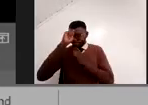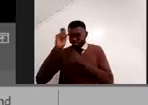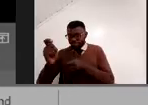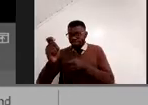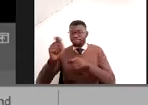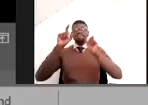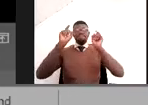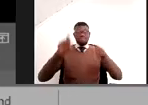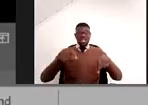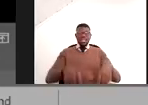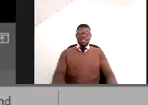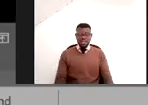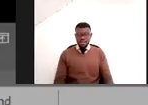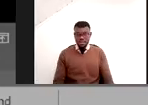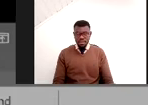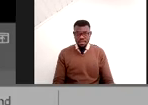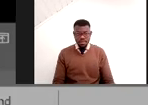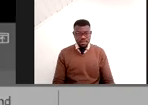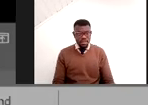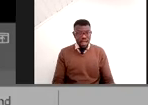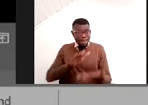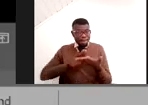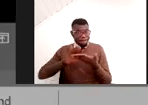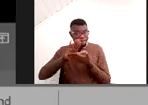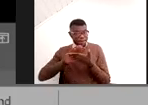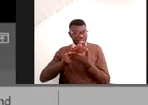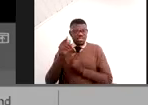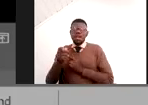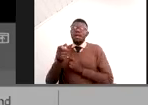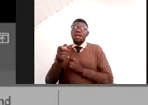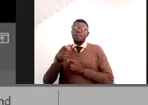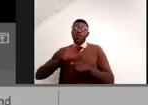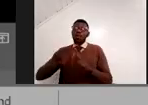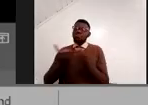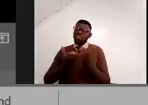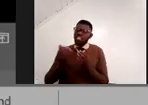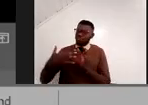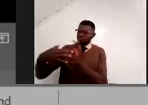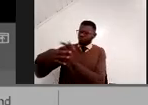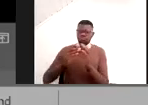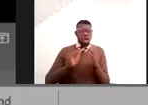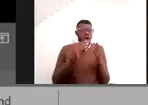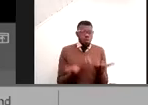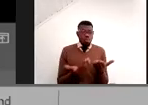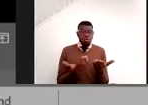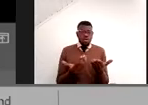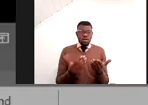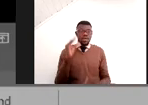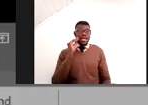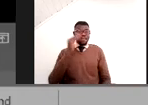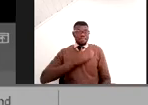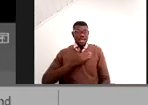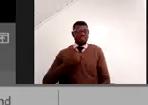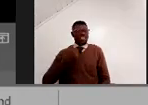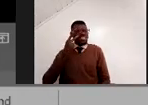The, the, the, the, the basis for a good business relationship, to my experience, for a good one